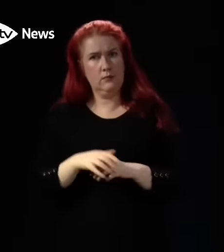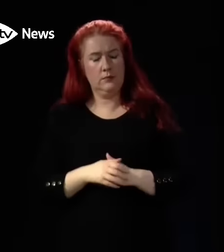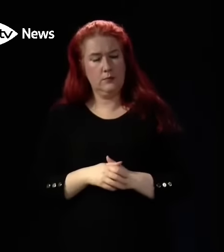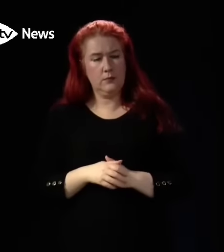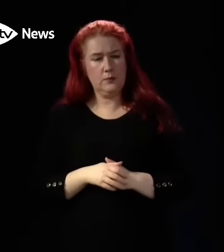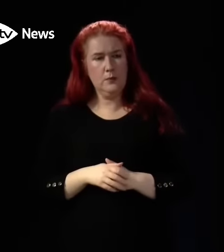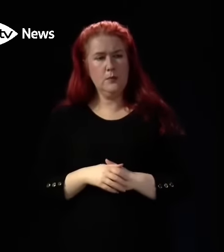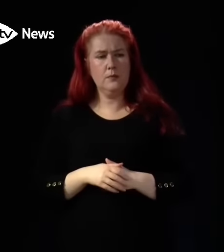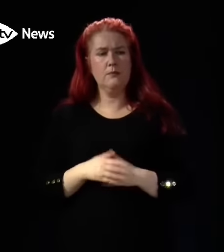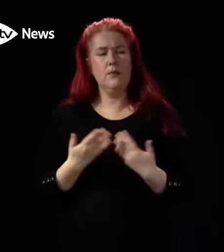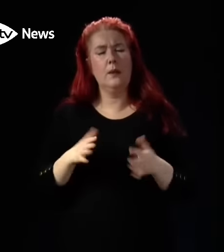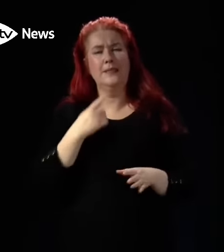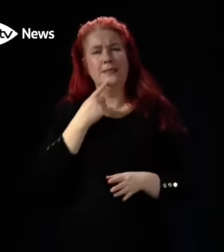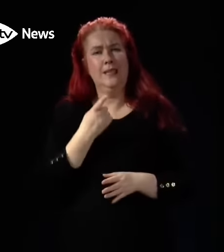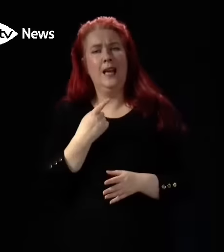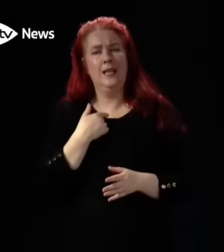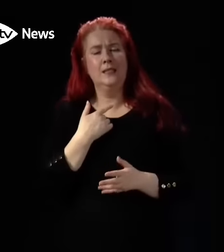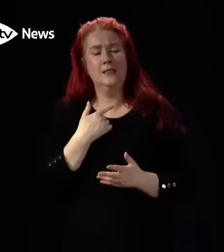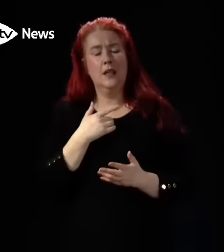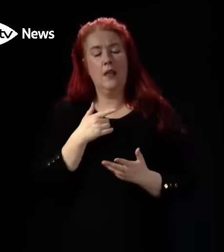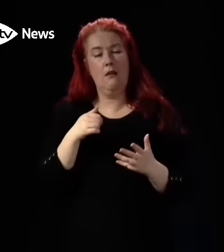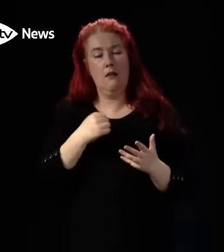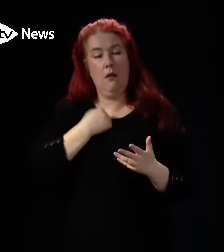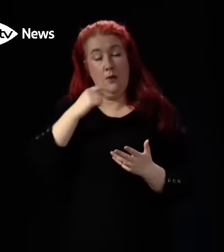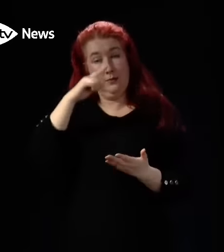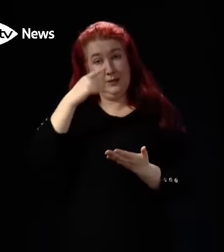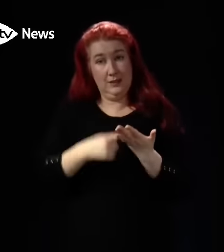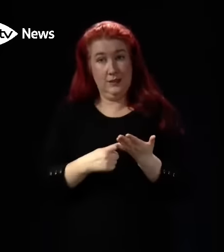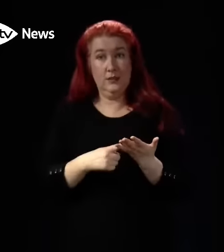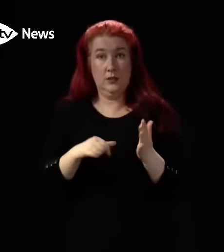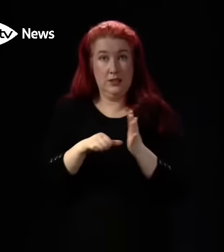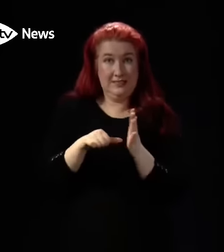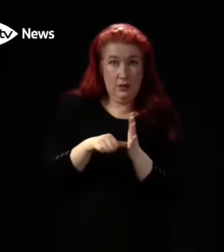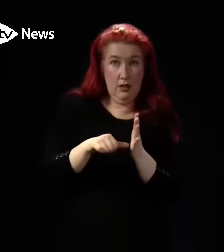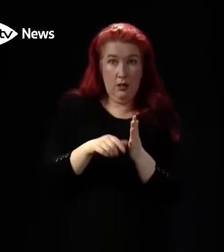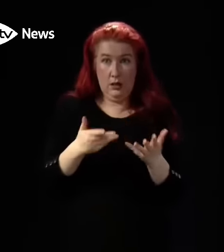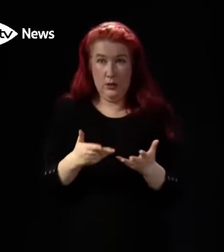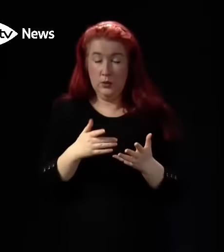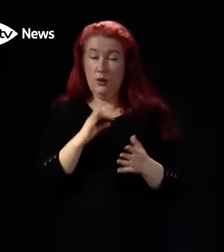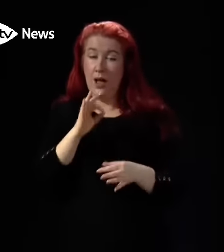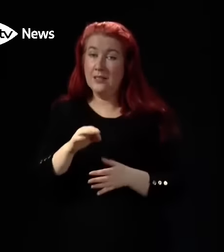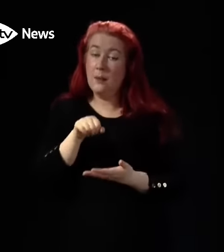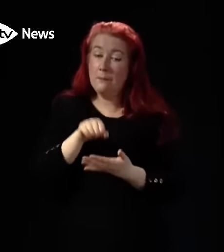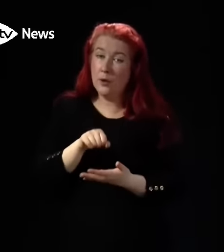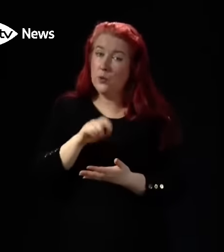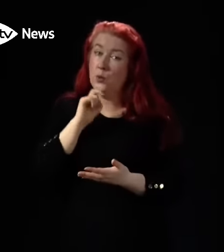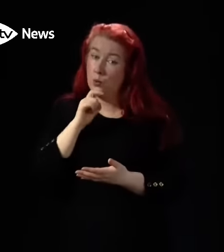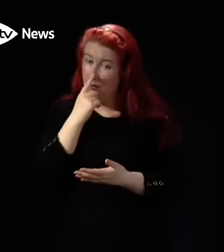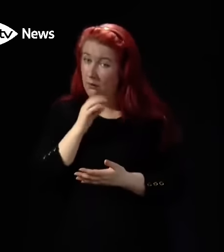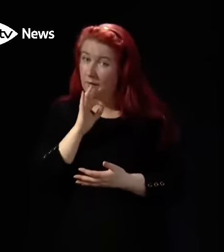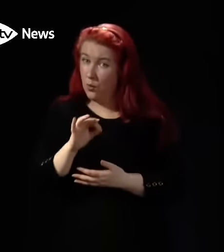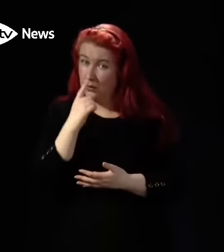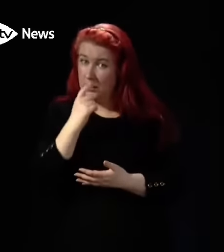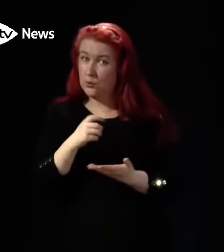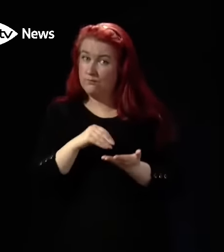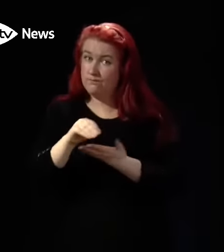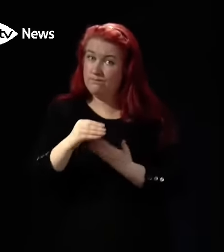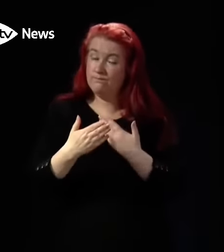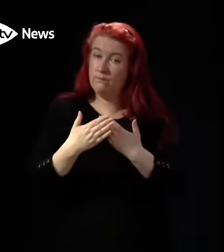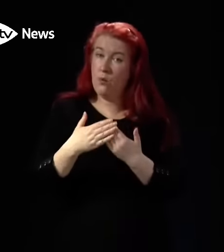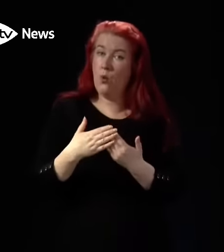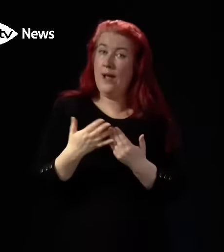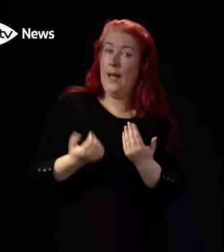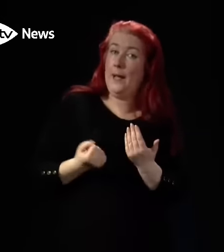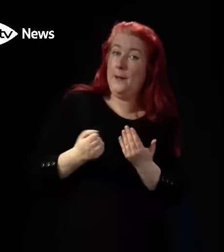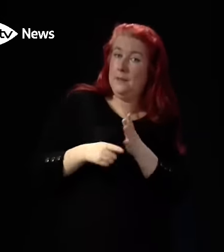very briefly in my opening remarks the difficult decisions we are taking for the budget next year to ask those who can afford to to pay slightly more in income tax so that we can